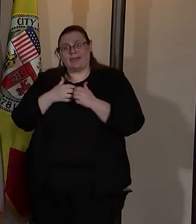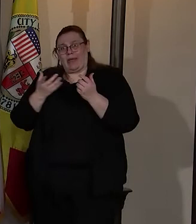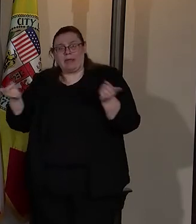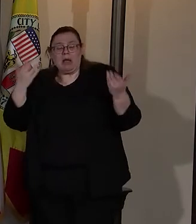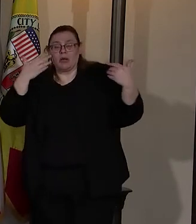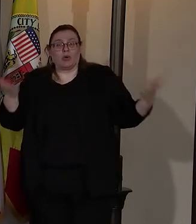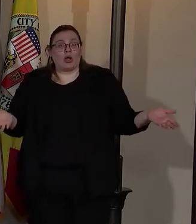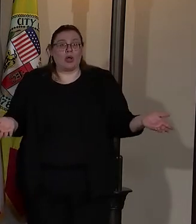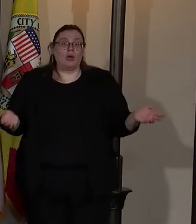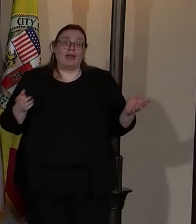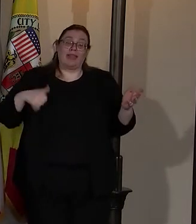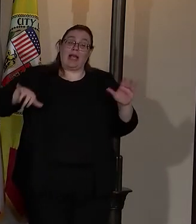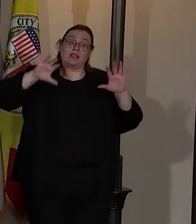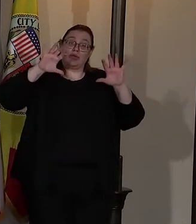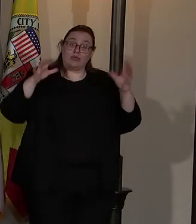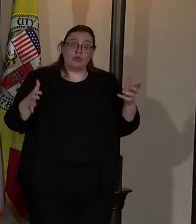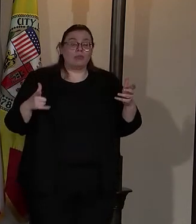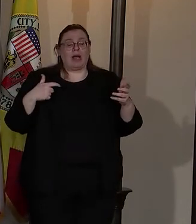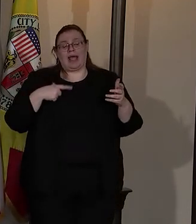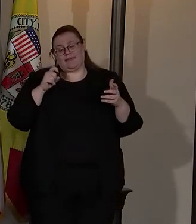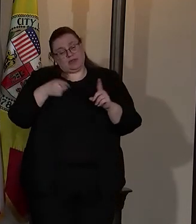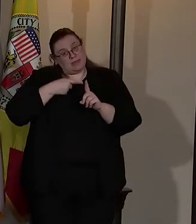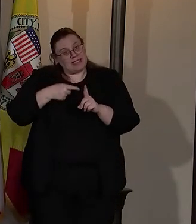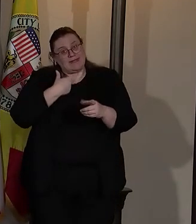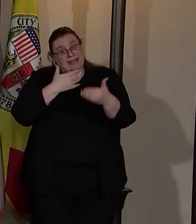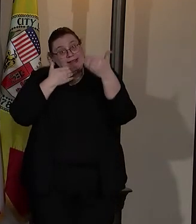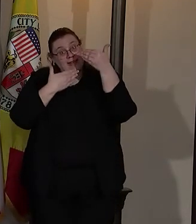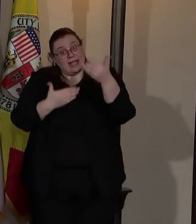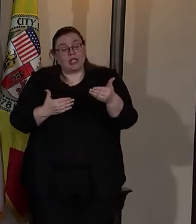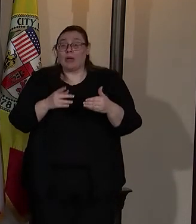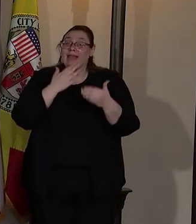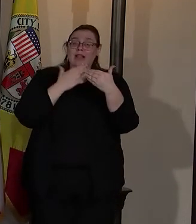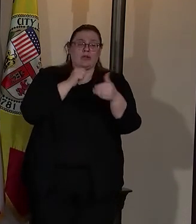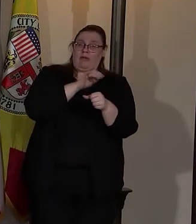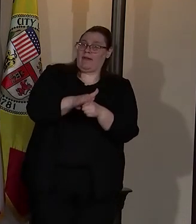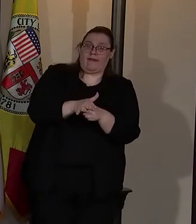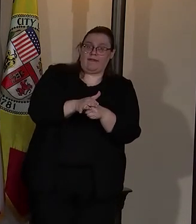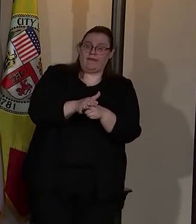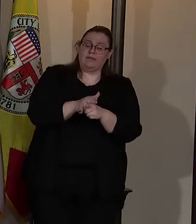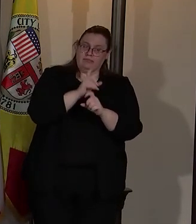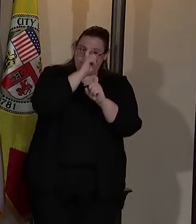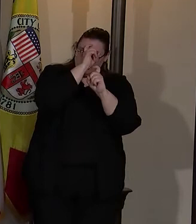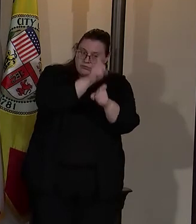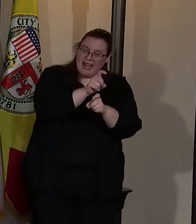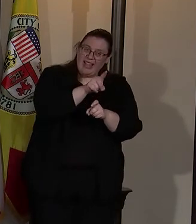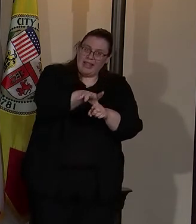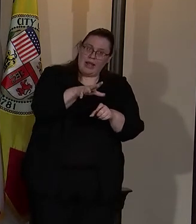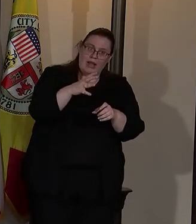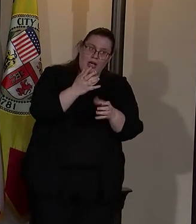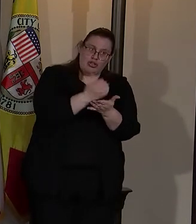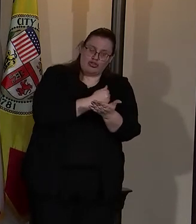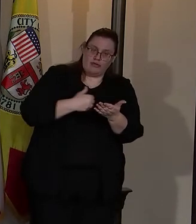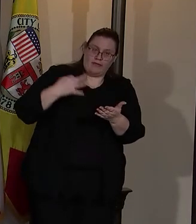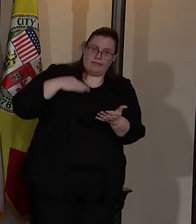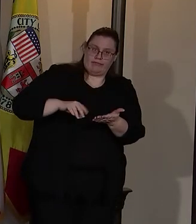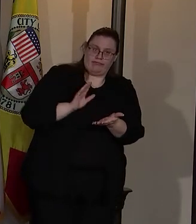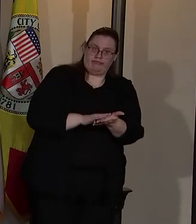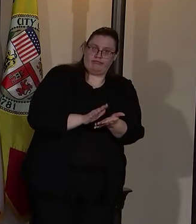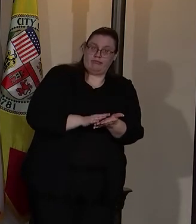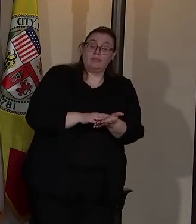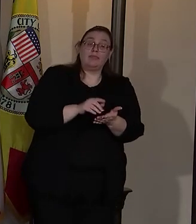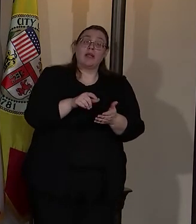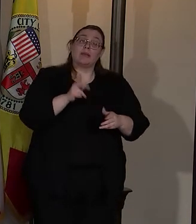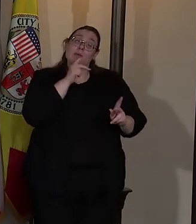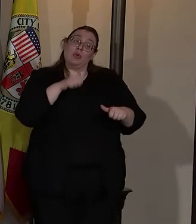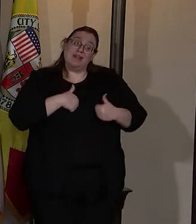that I must share gratitude with, and more than gratitude, the credit. And those are the residents of the two